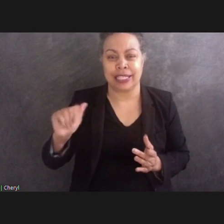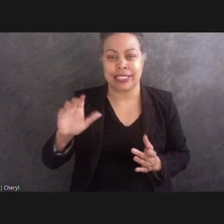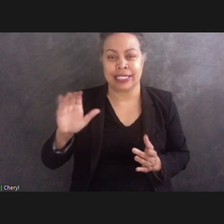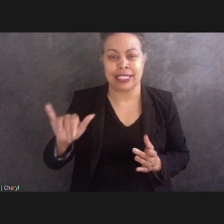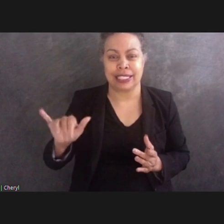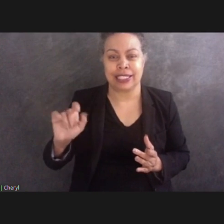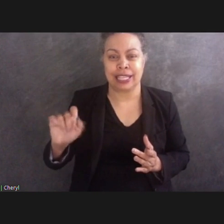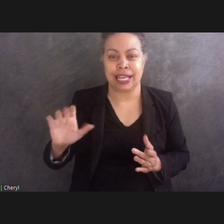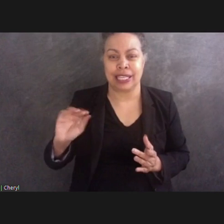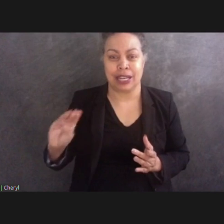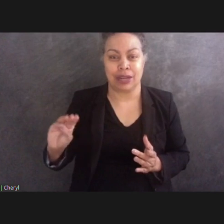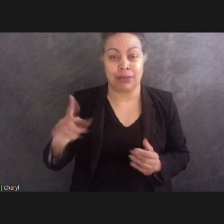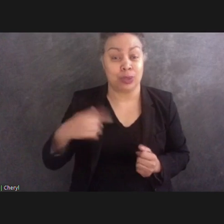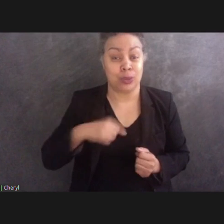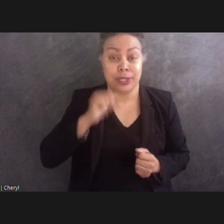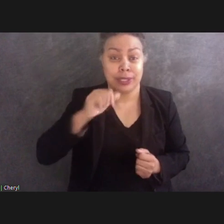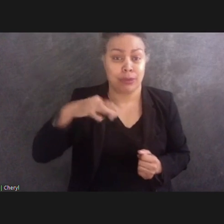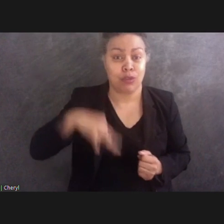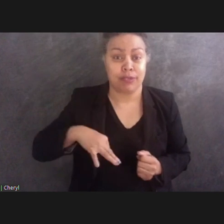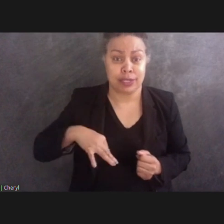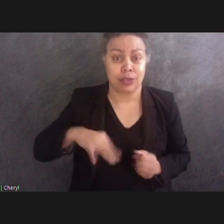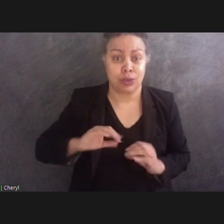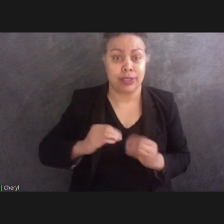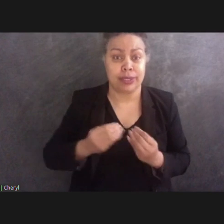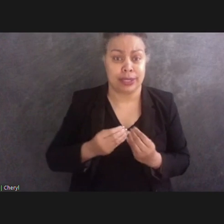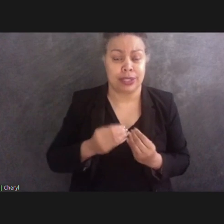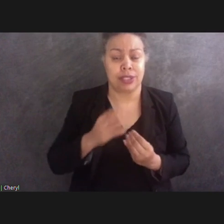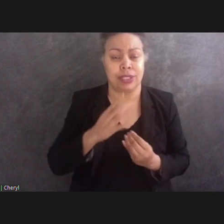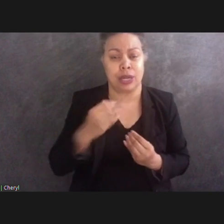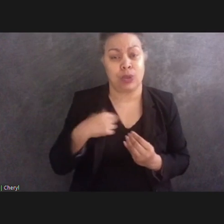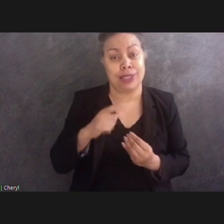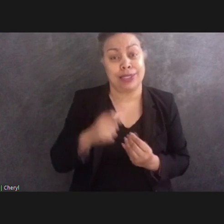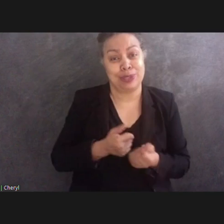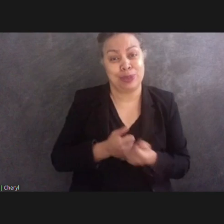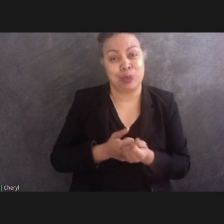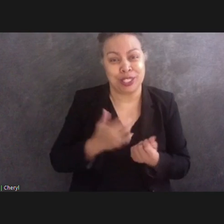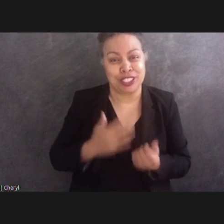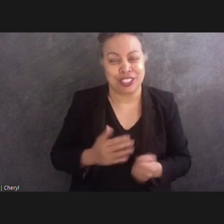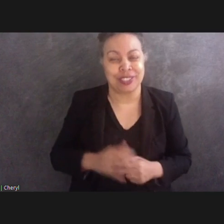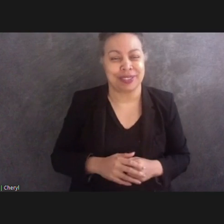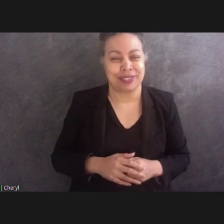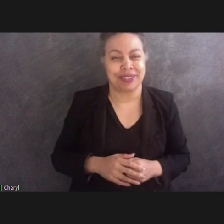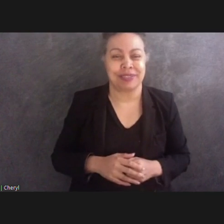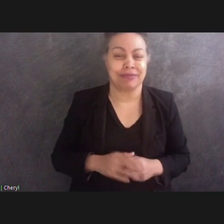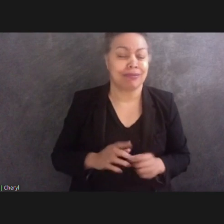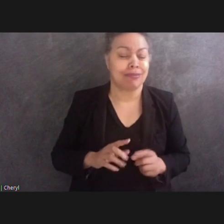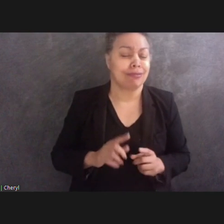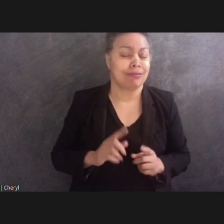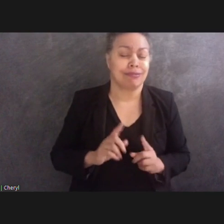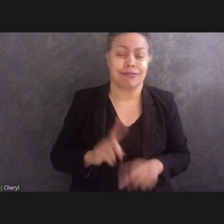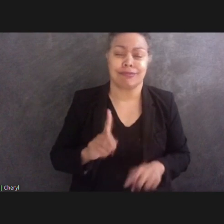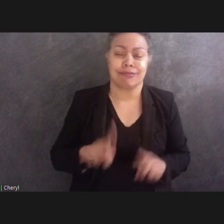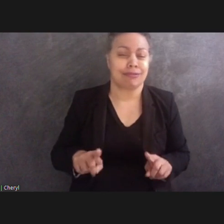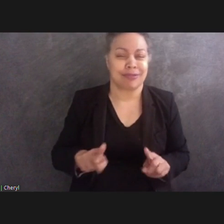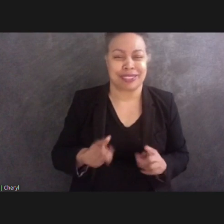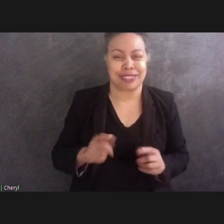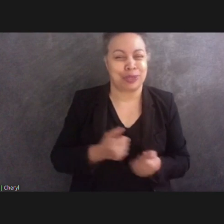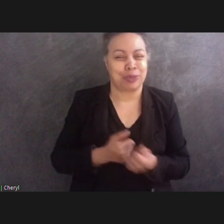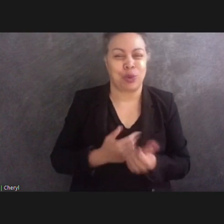and we need supporters and in all shapes and forms. So we invite you to engage with us